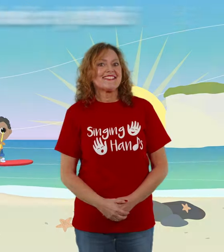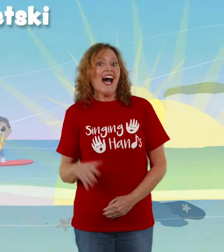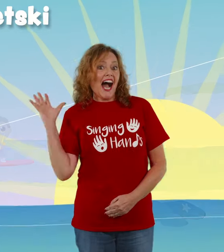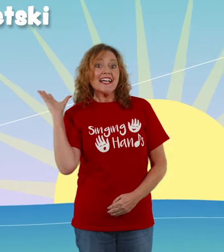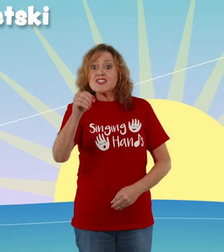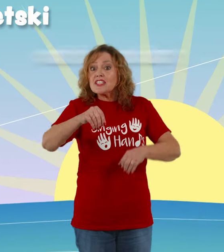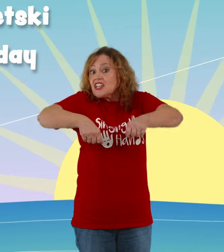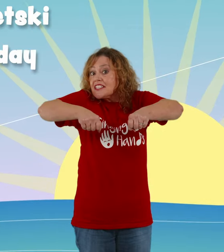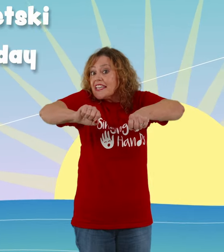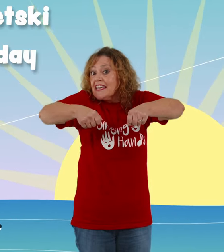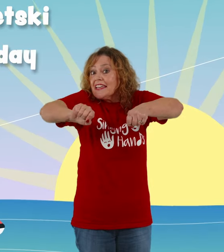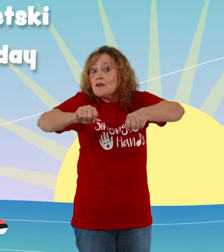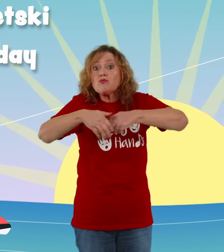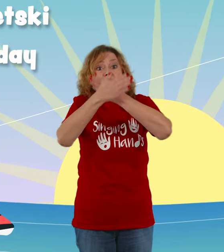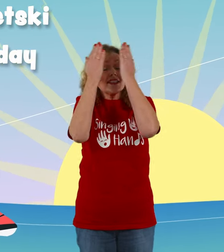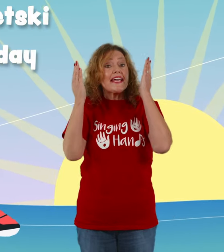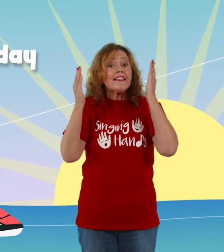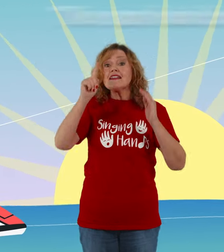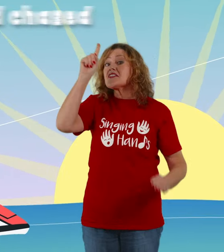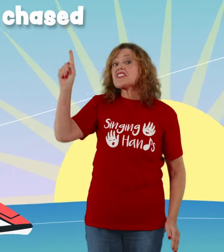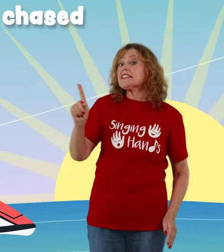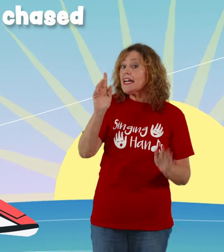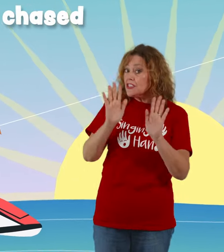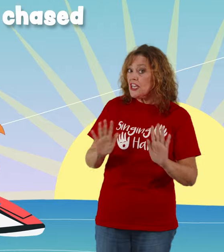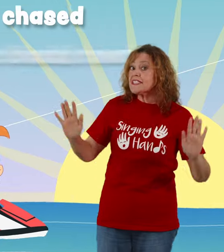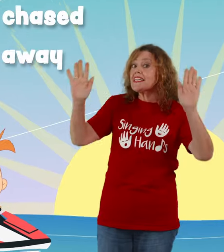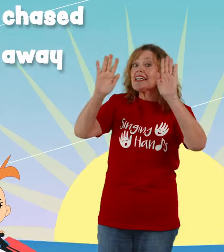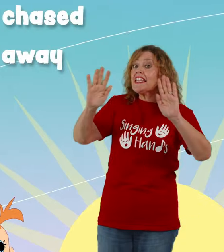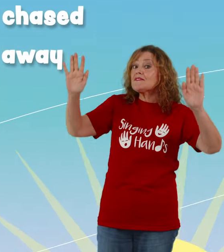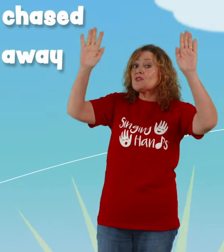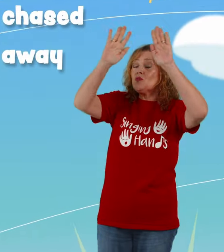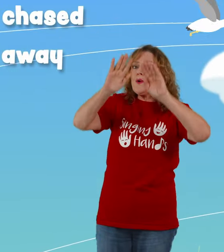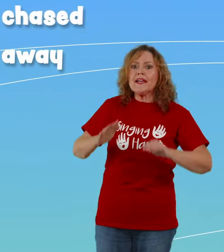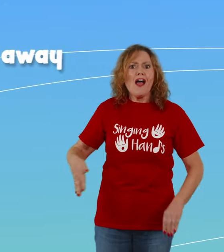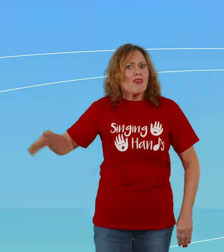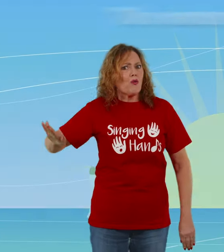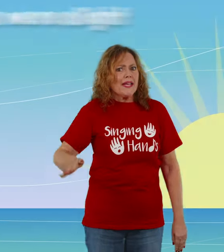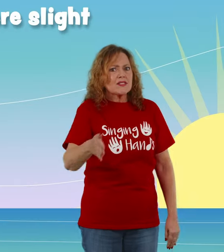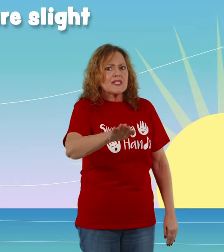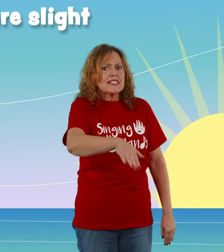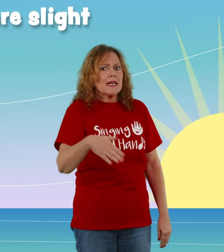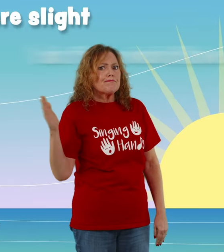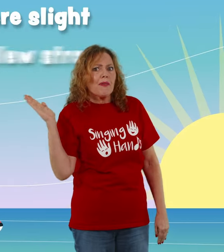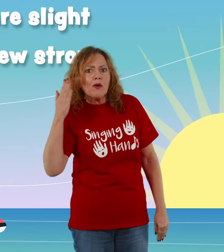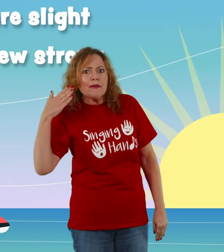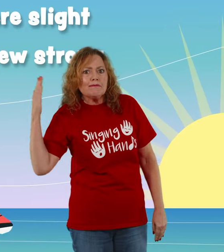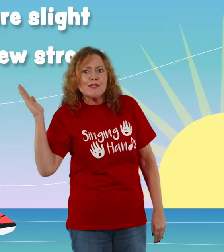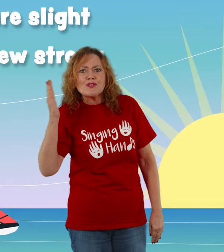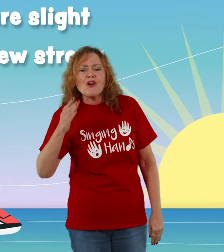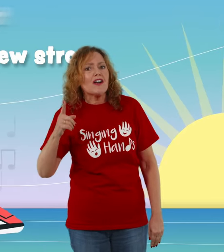I took a jet ski out one day, the sun had chased the clouds away The waves were slight and the wind was strong,